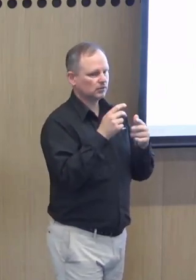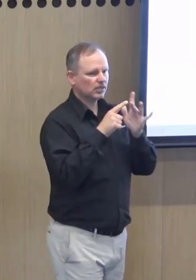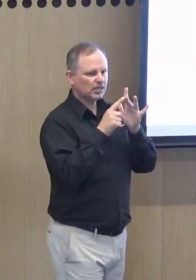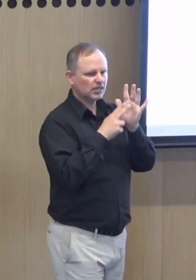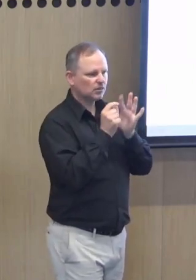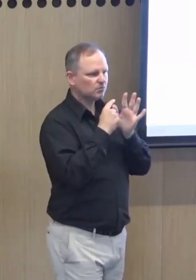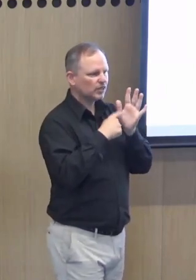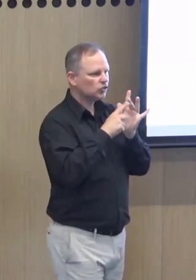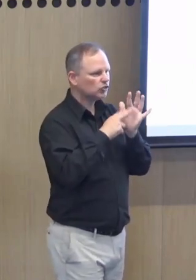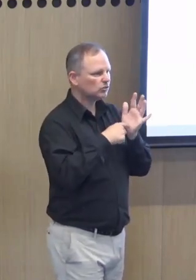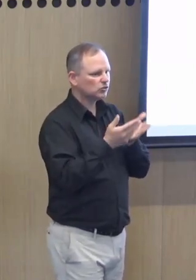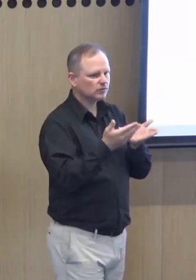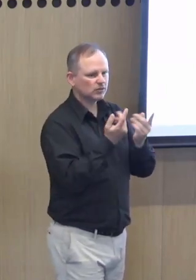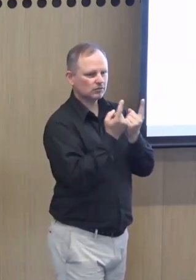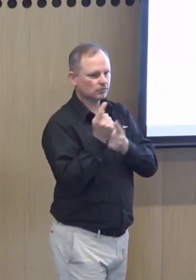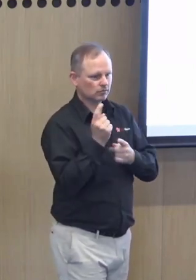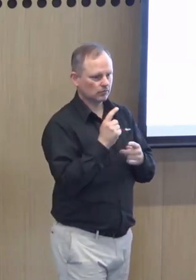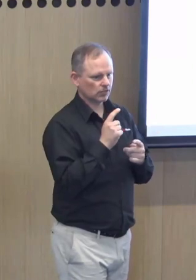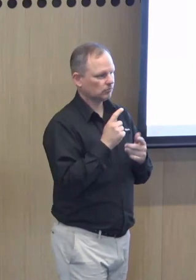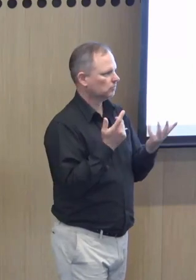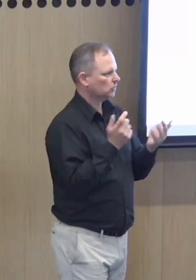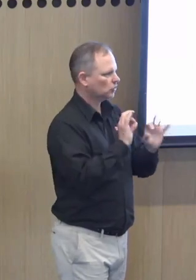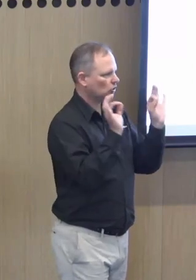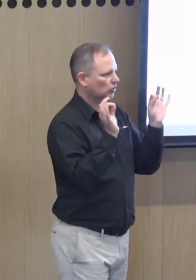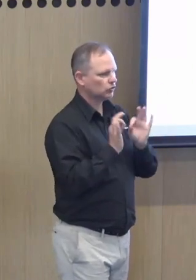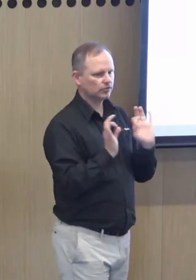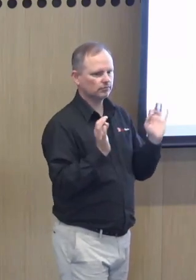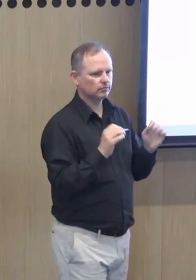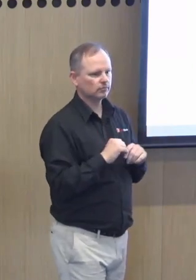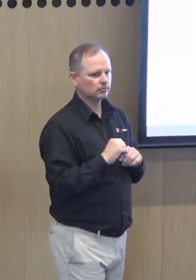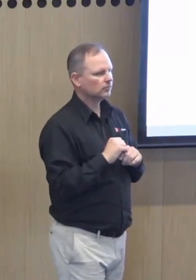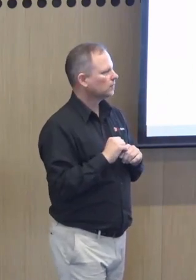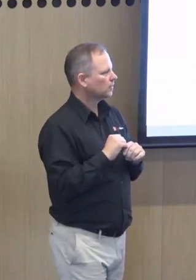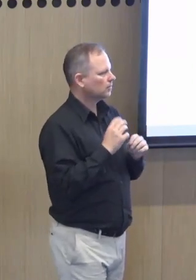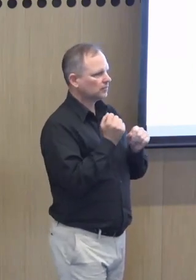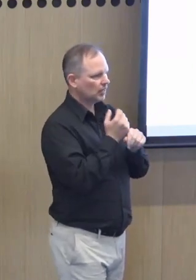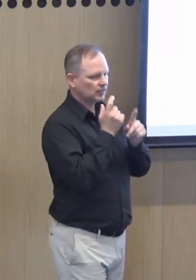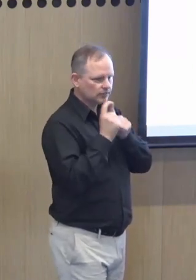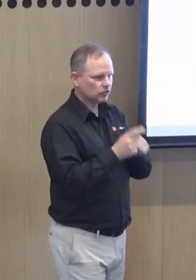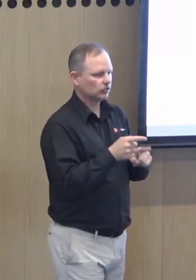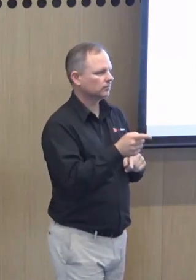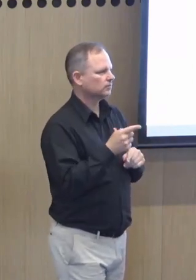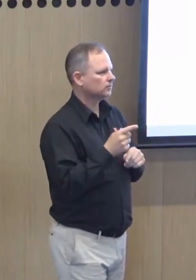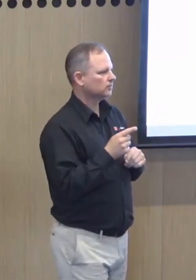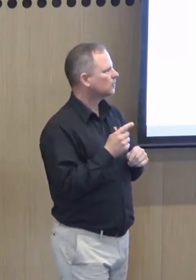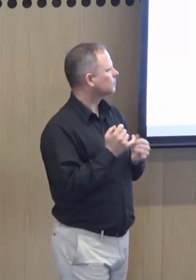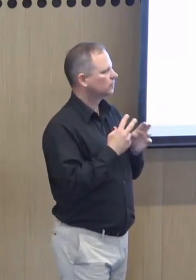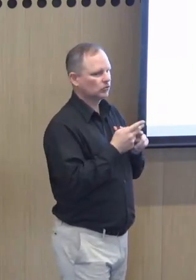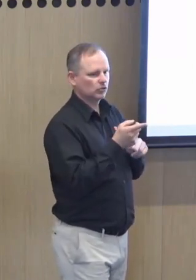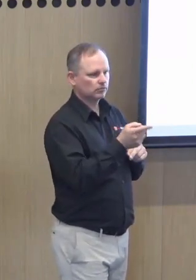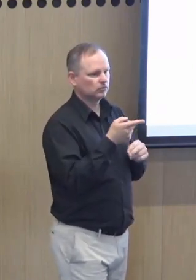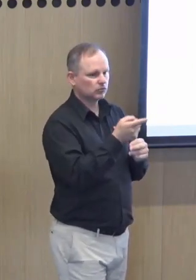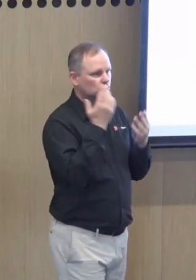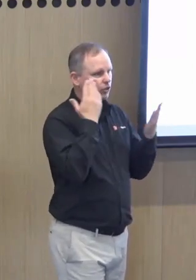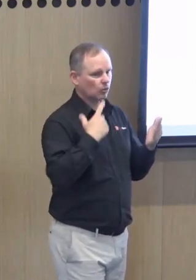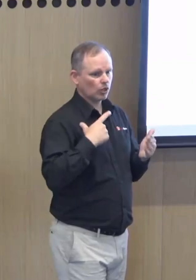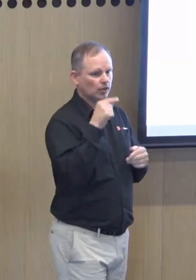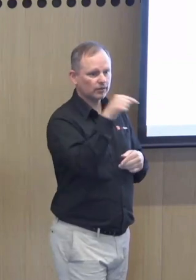people that came and visited that patient and yet only one time they had an interpreter. So it makes it very difficult for everybody